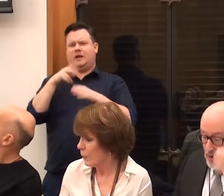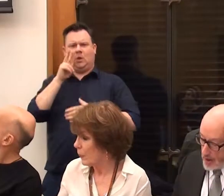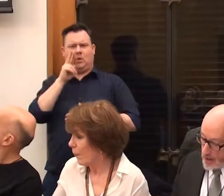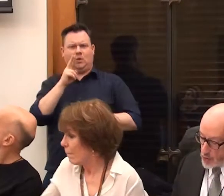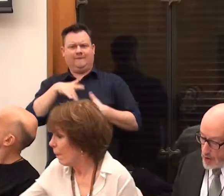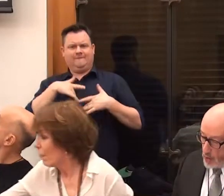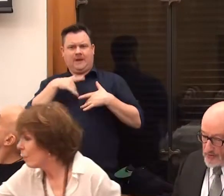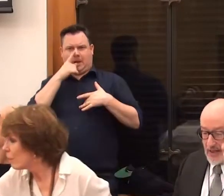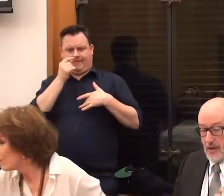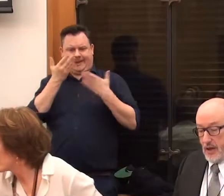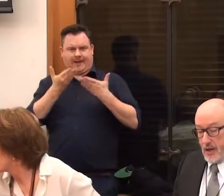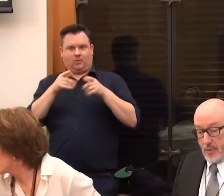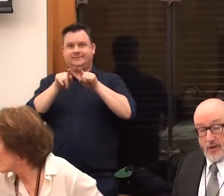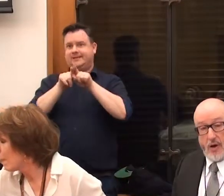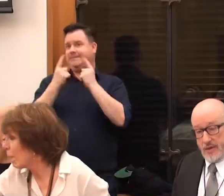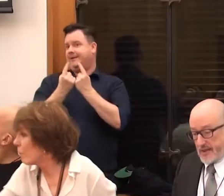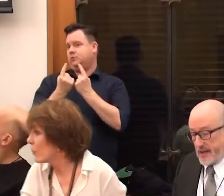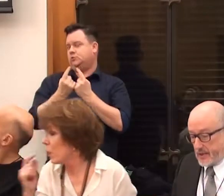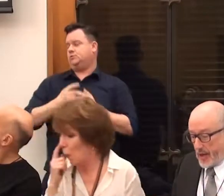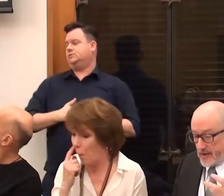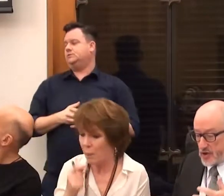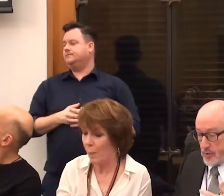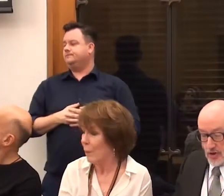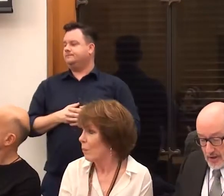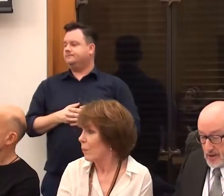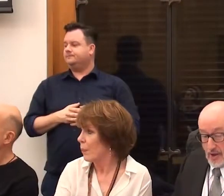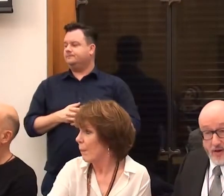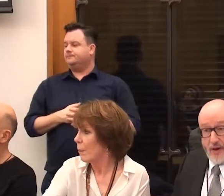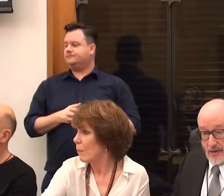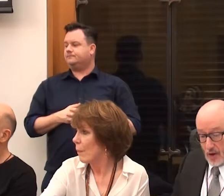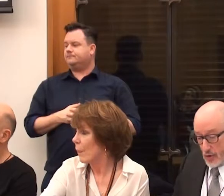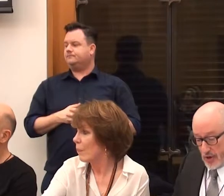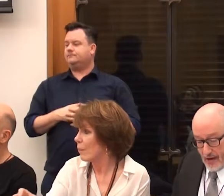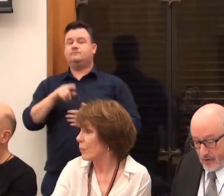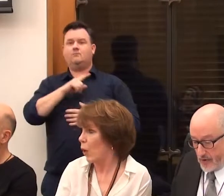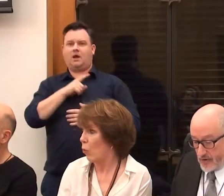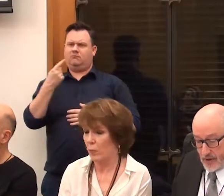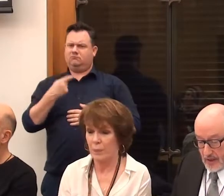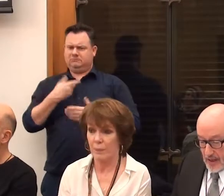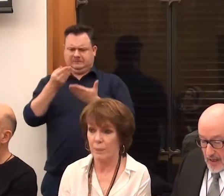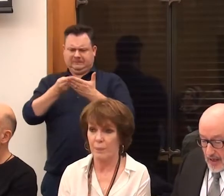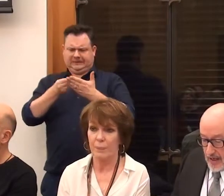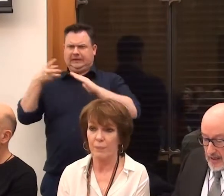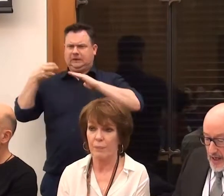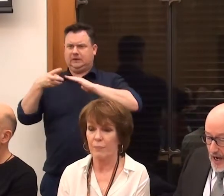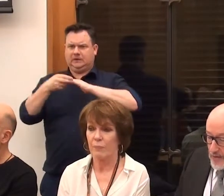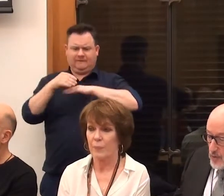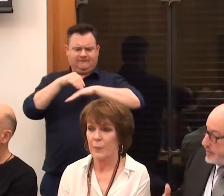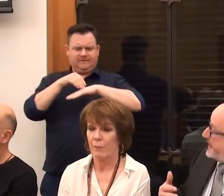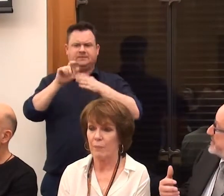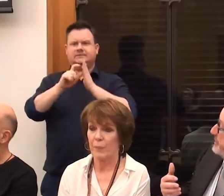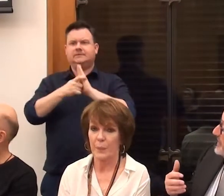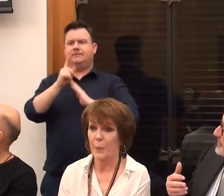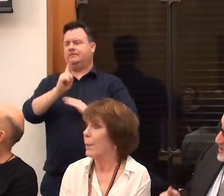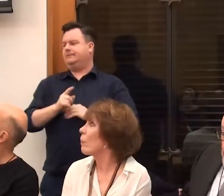now, as we are once again being the hardest hit by the slugging effect that the cuts are having on us. I